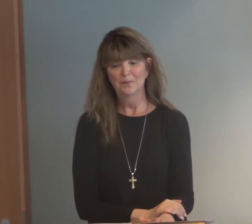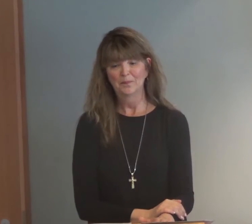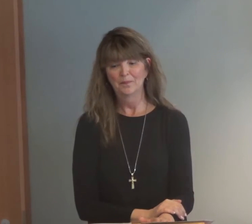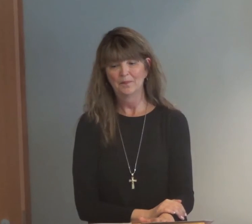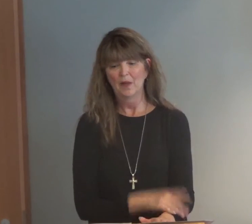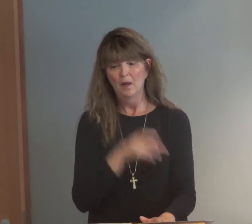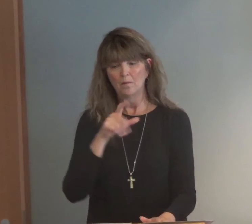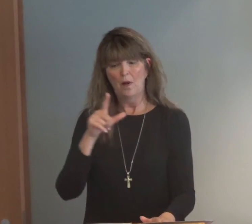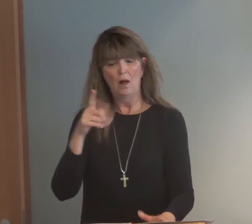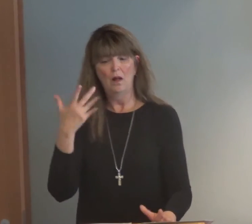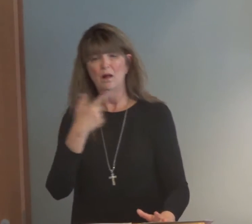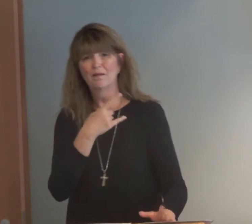him.